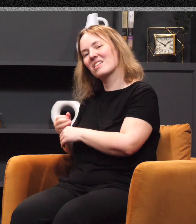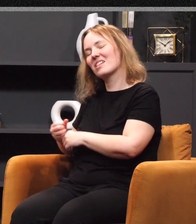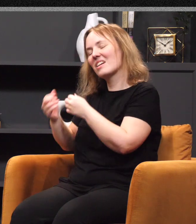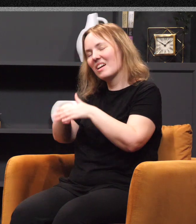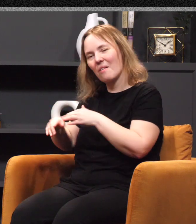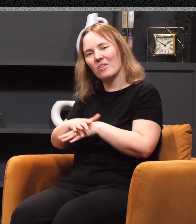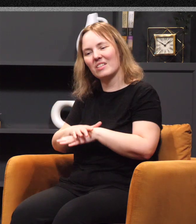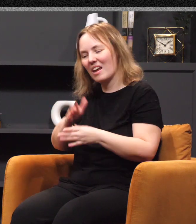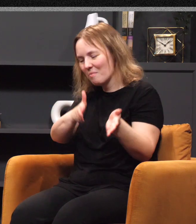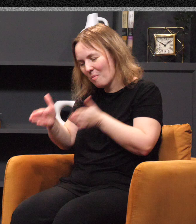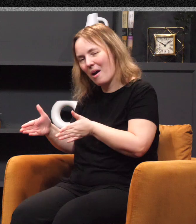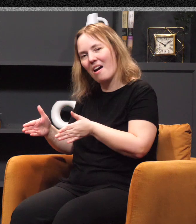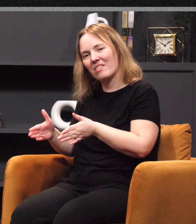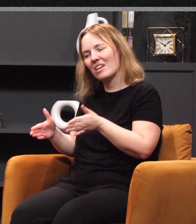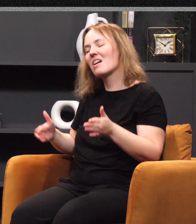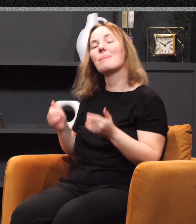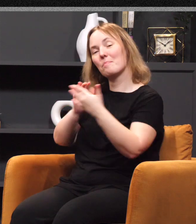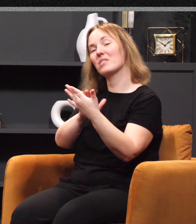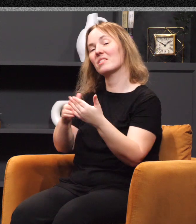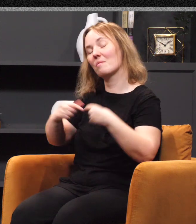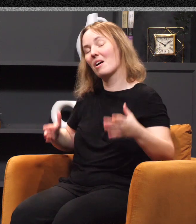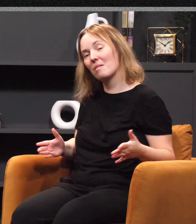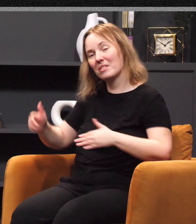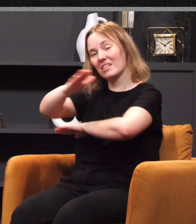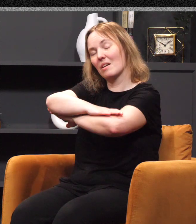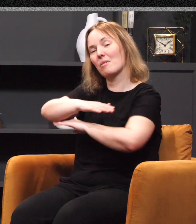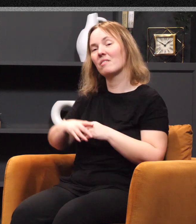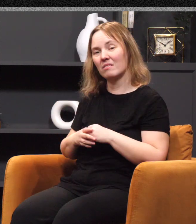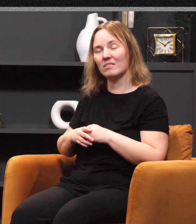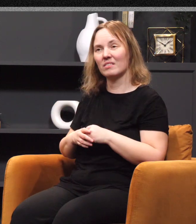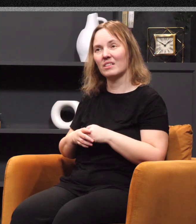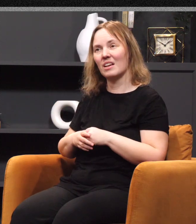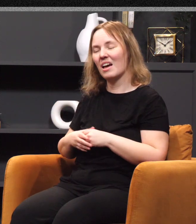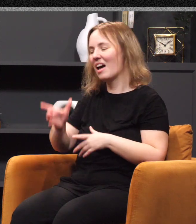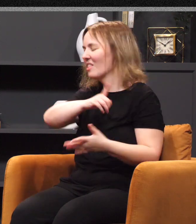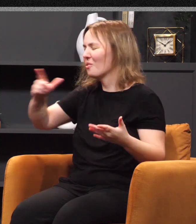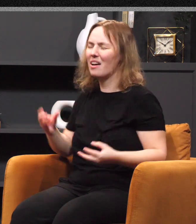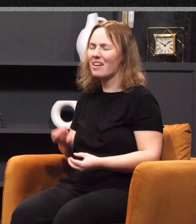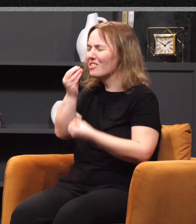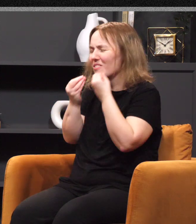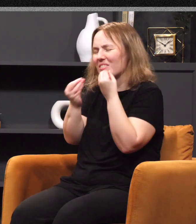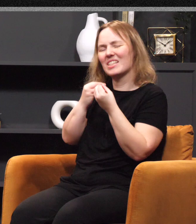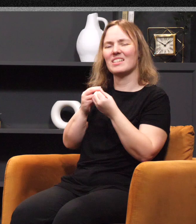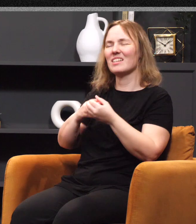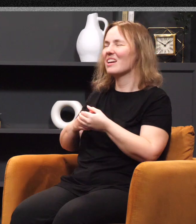You prepare before me in the presence of my enemies a table. And Lord, I feast in your presence. I feast on you.